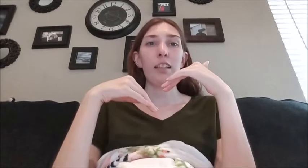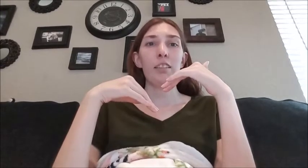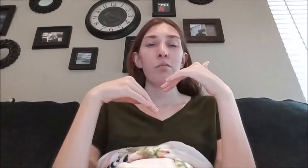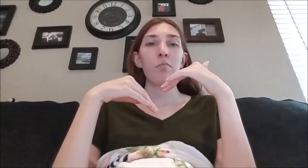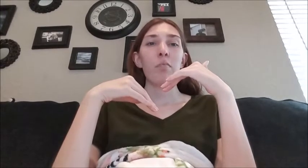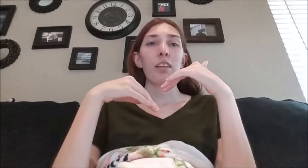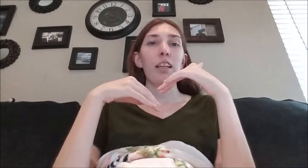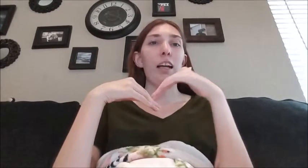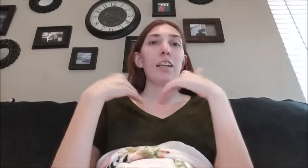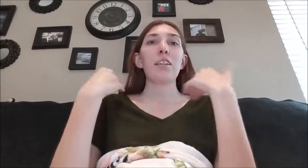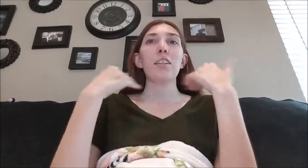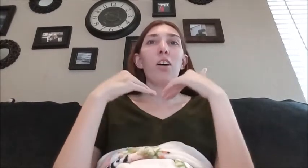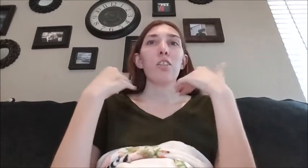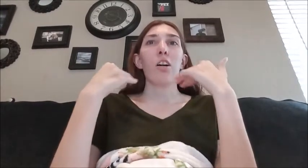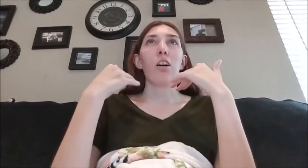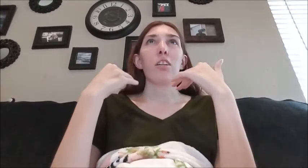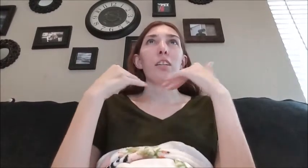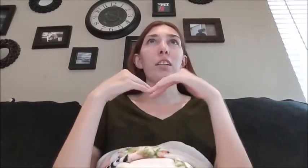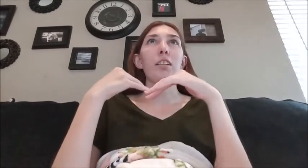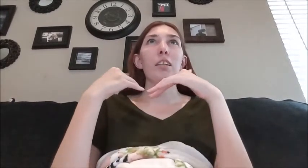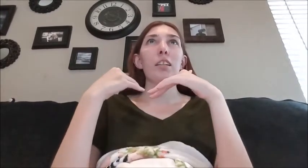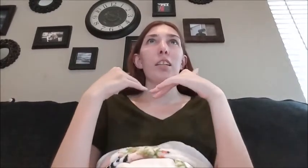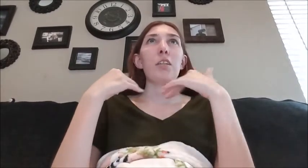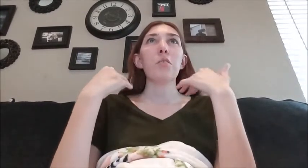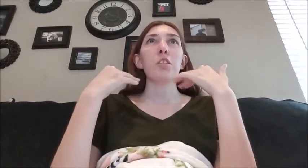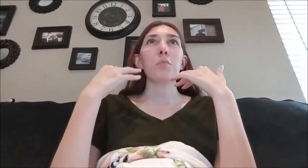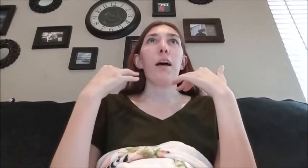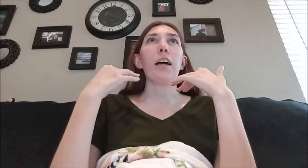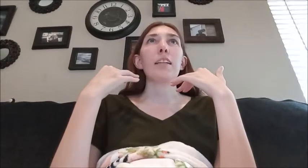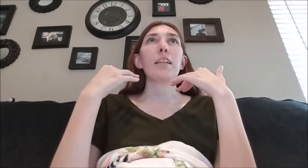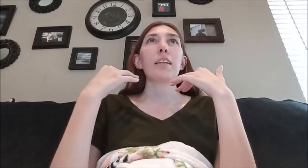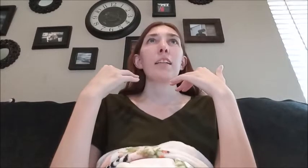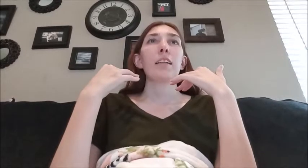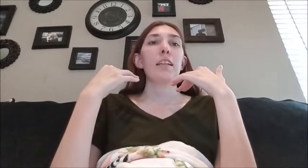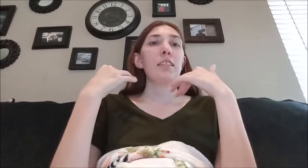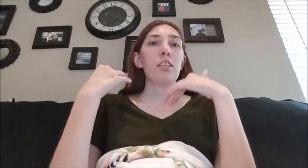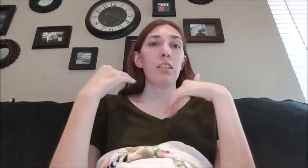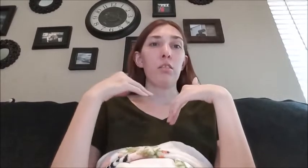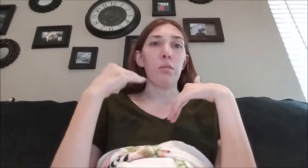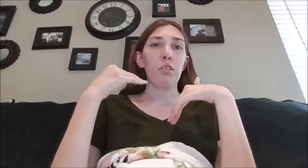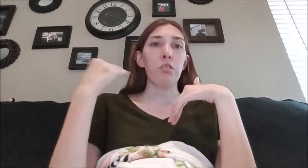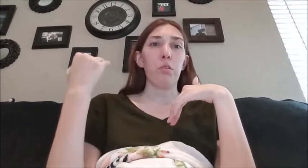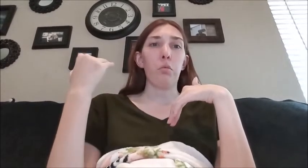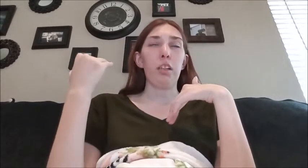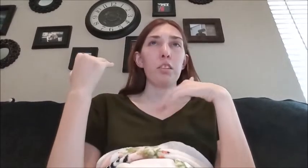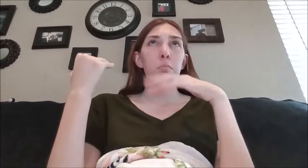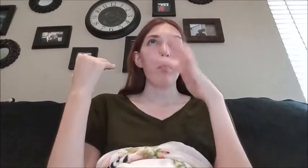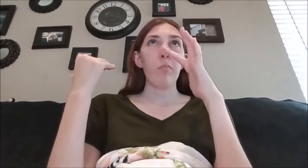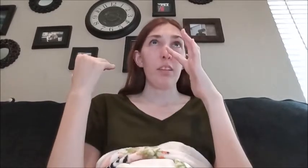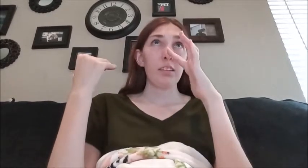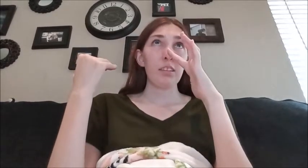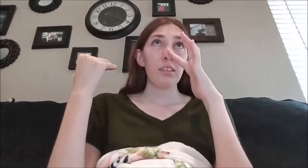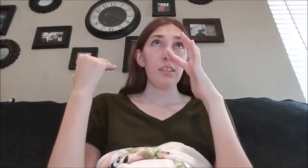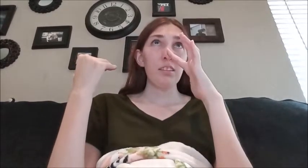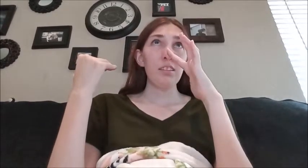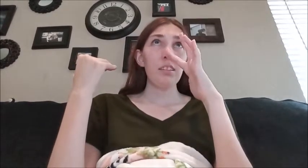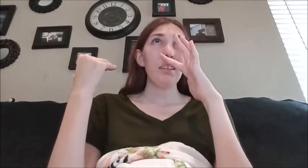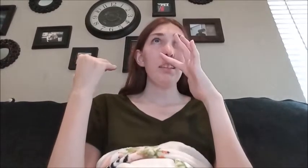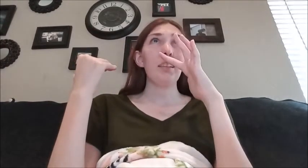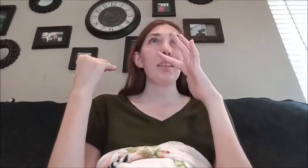that I could not talk like it was just bad like it seemed like I was about to lose my voice like